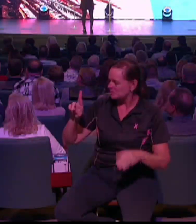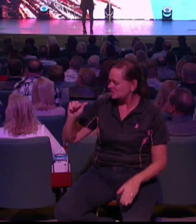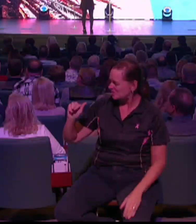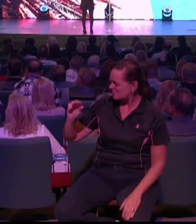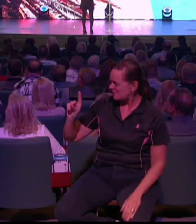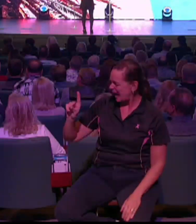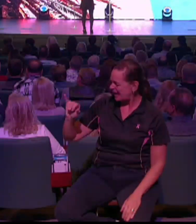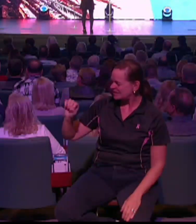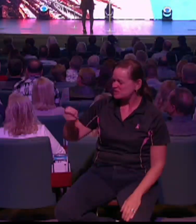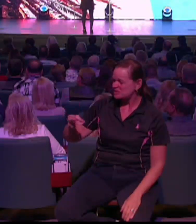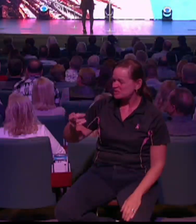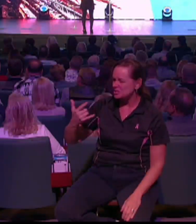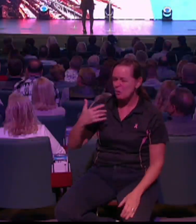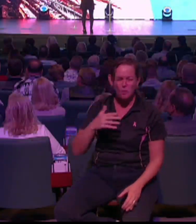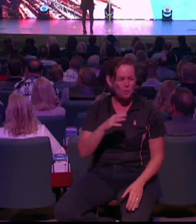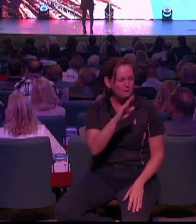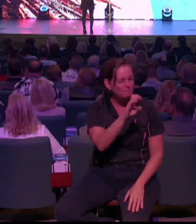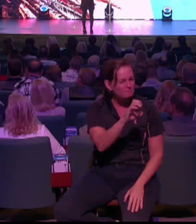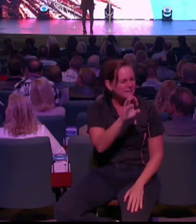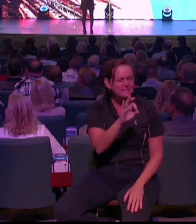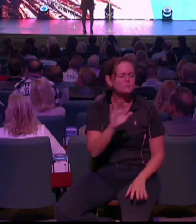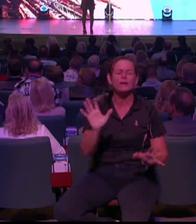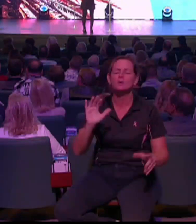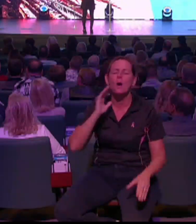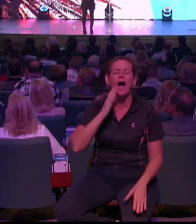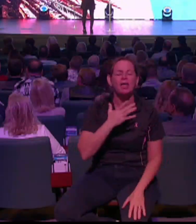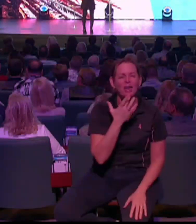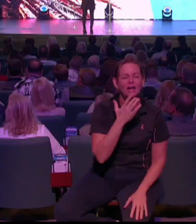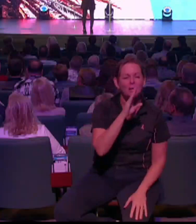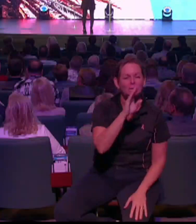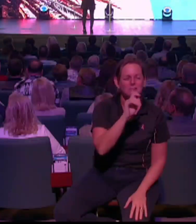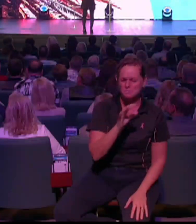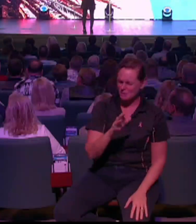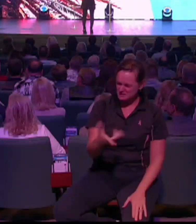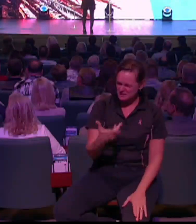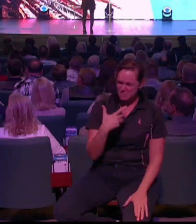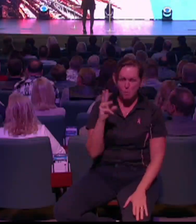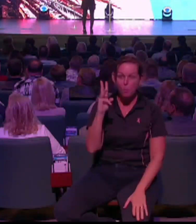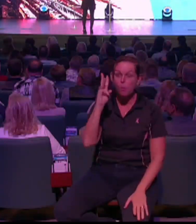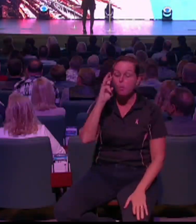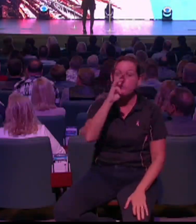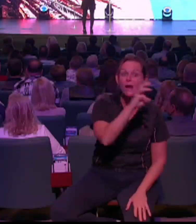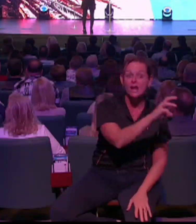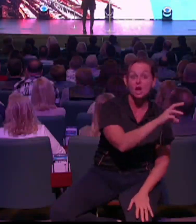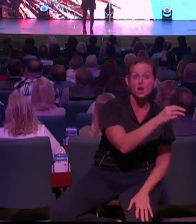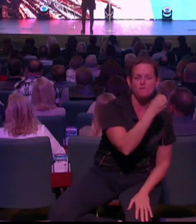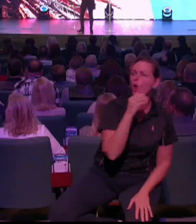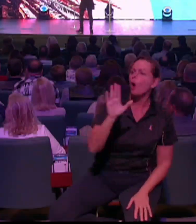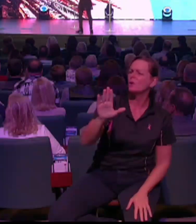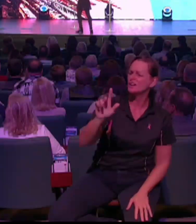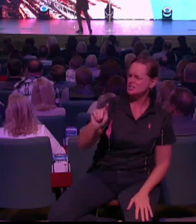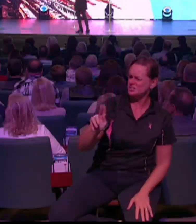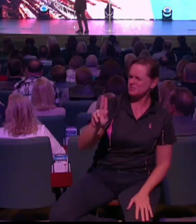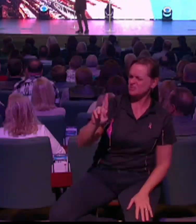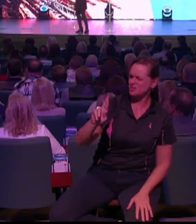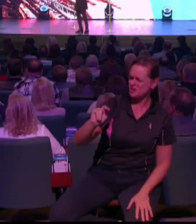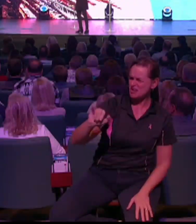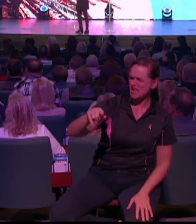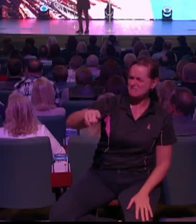purple, like a beet. Not a beet. I like beets. Something scary. I don't know what it was. Turnips. Like a purple turnip juice. So when you think